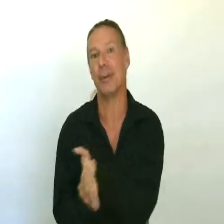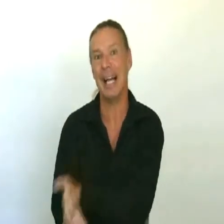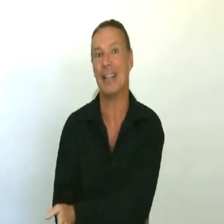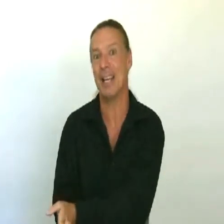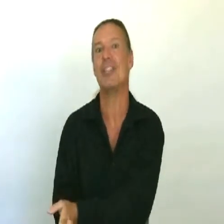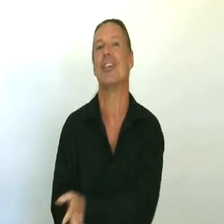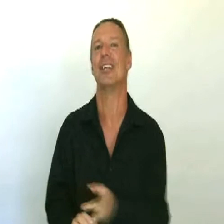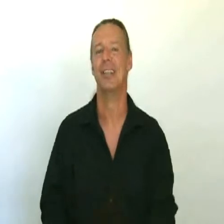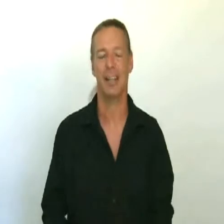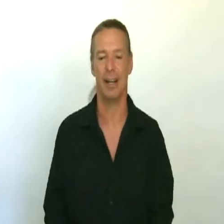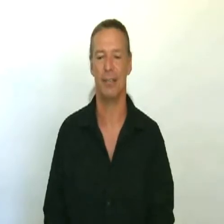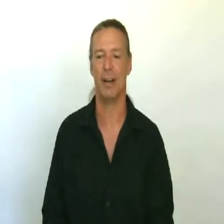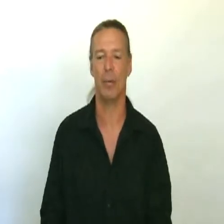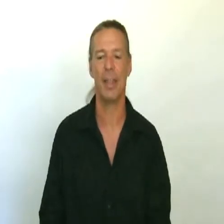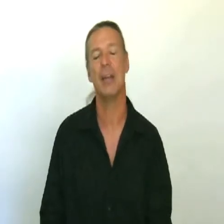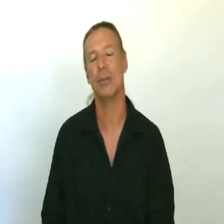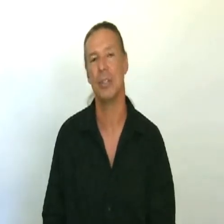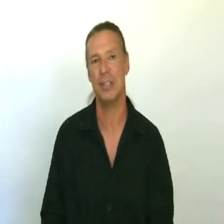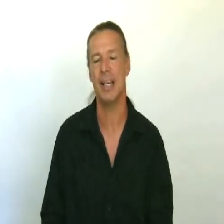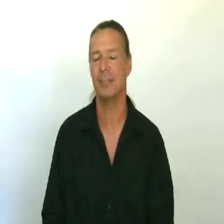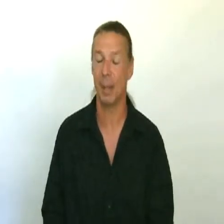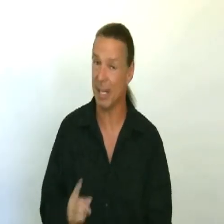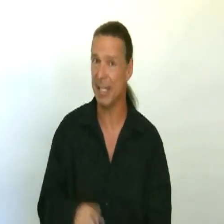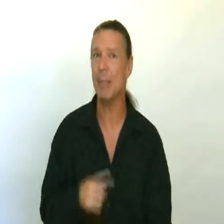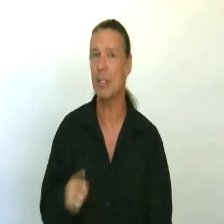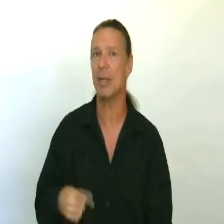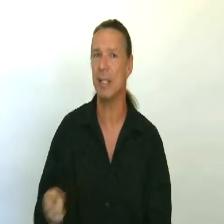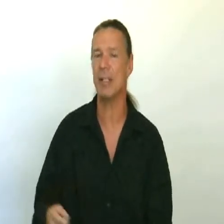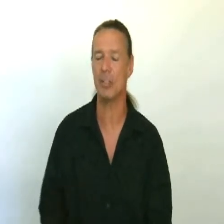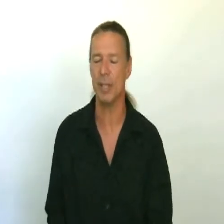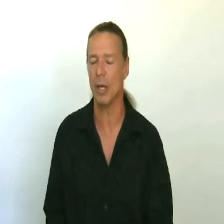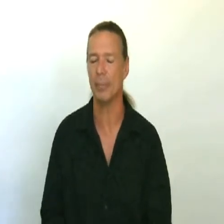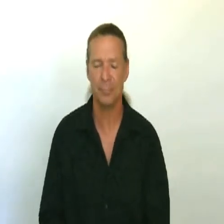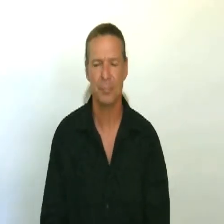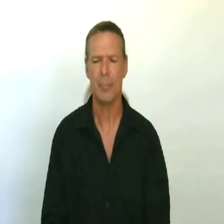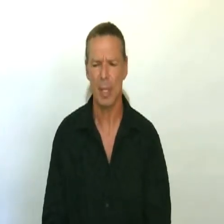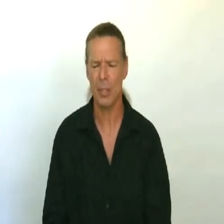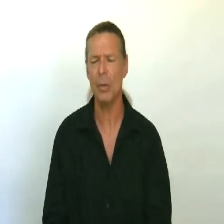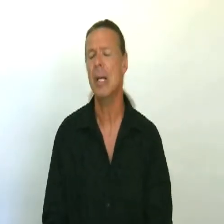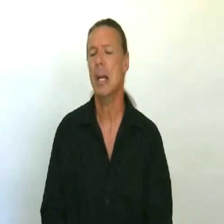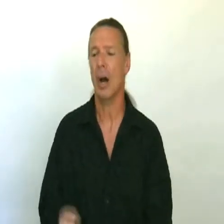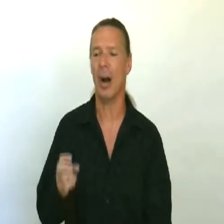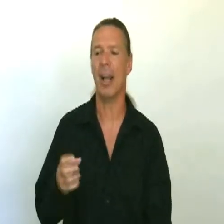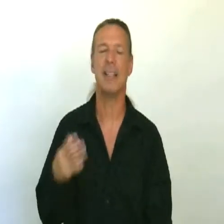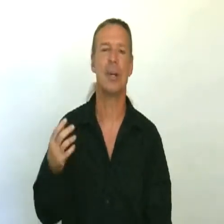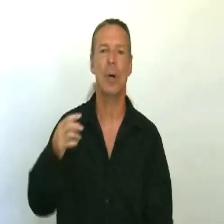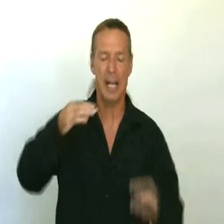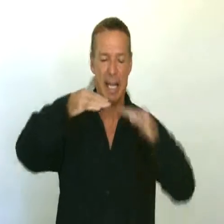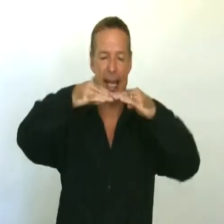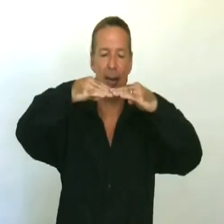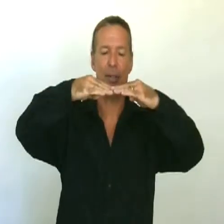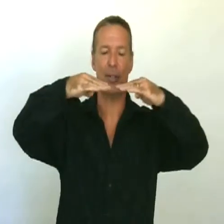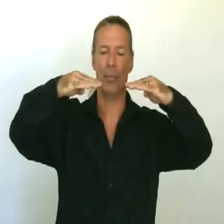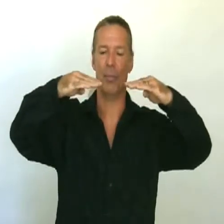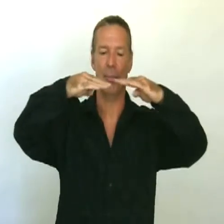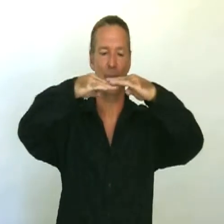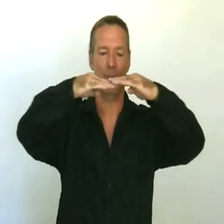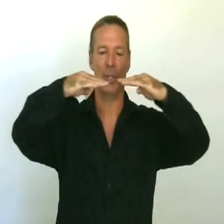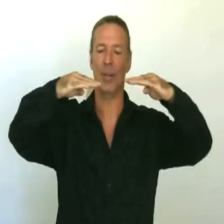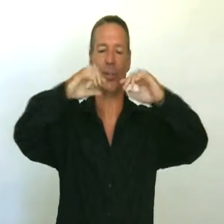relaxation of where that note should sit. I'm going to demonstrate these as we go. So, all right, so here's, here's,